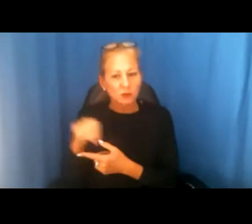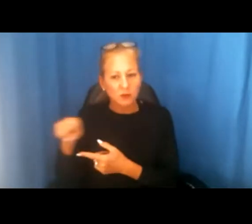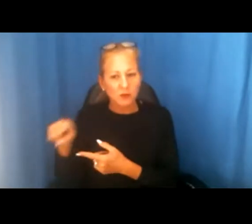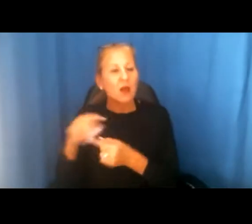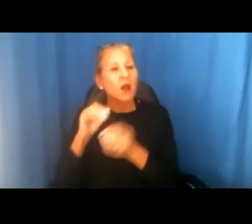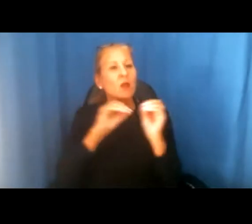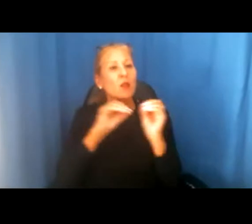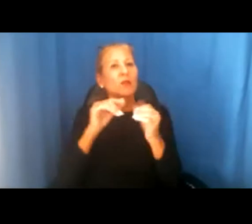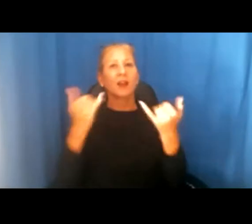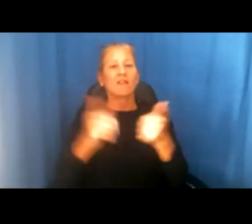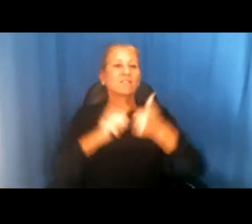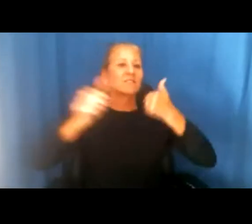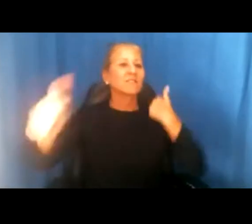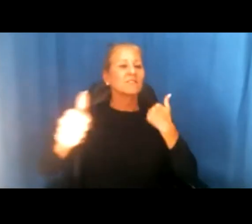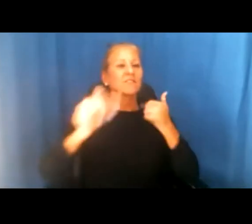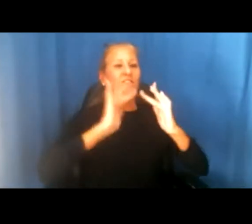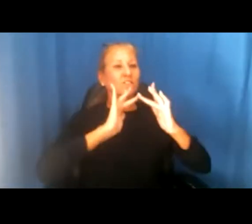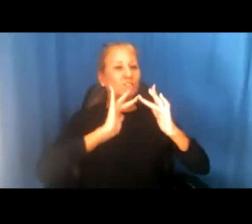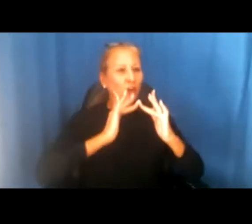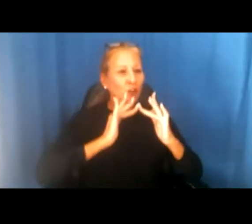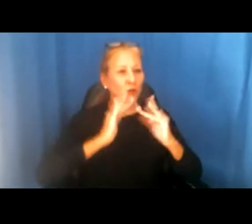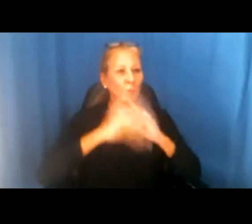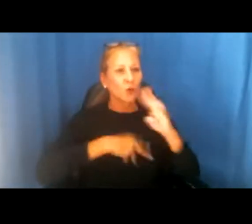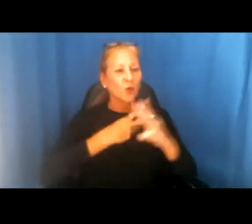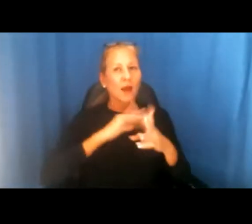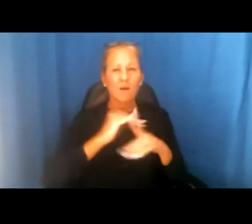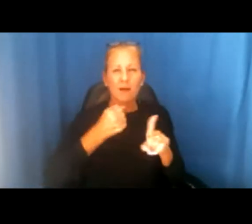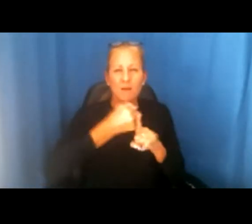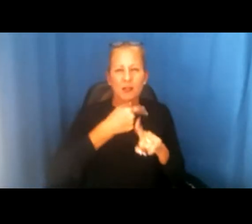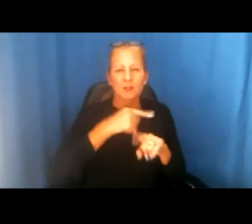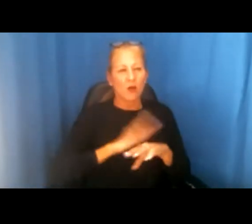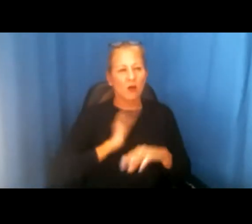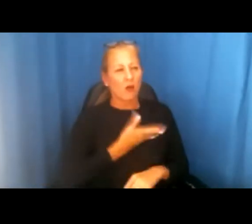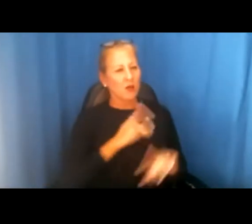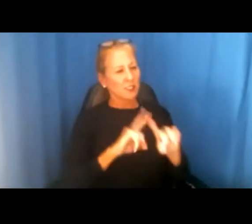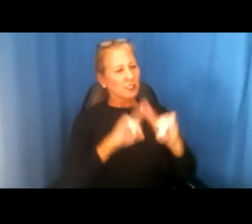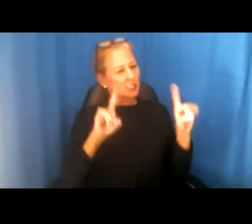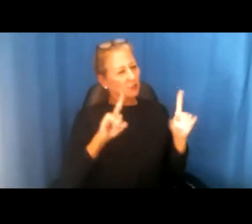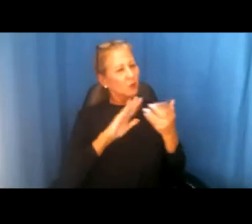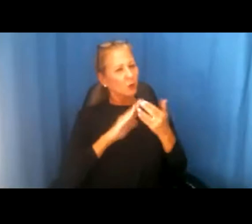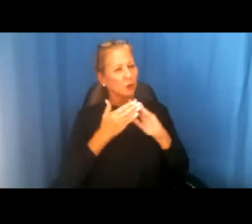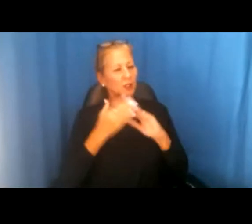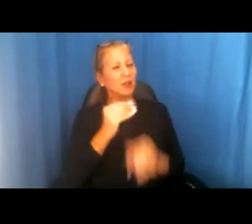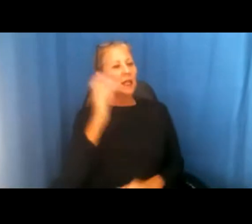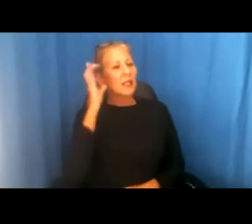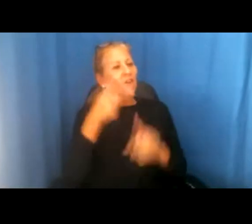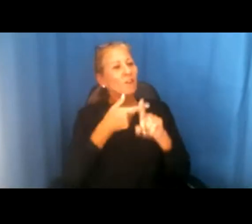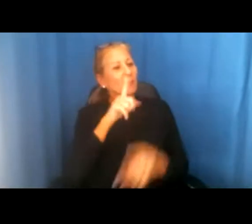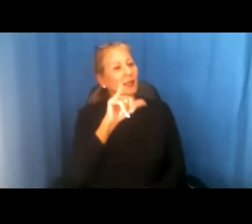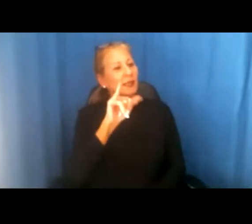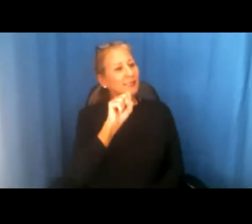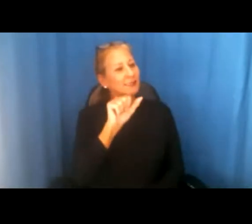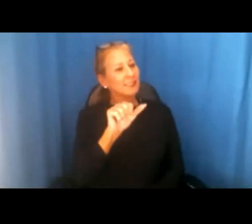the virtual world and the impacts that that has on our different communities. And also we'll hear from Lisa Rice about